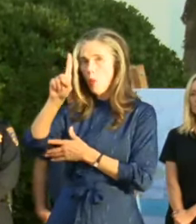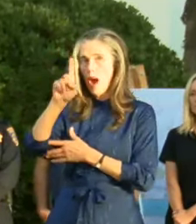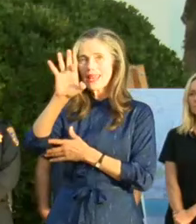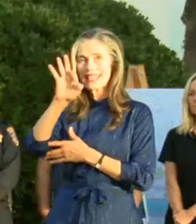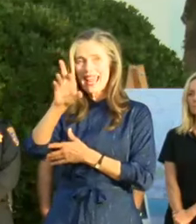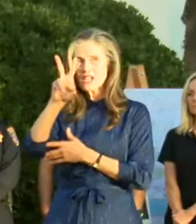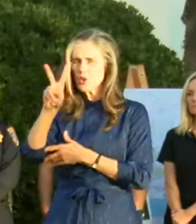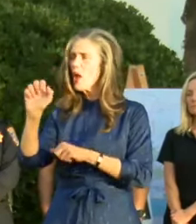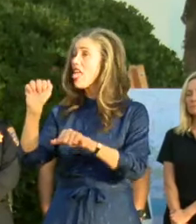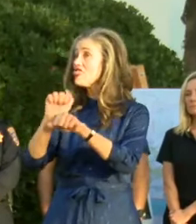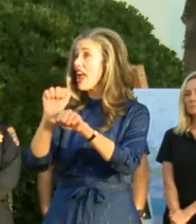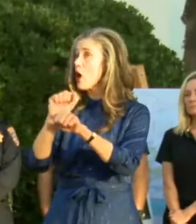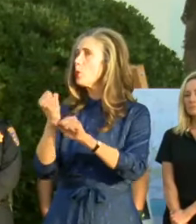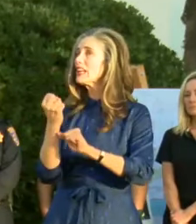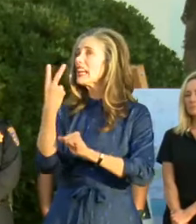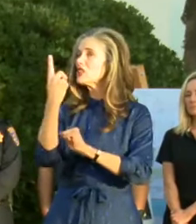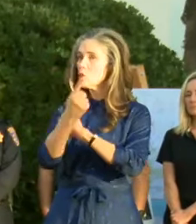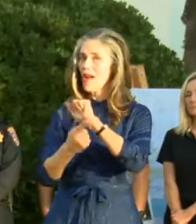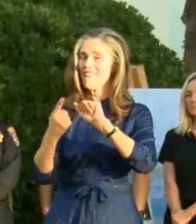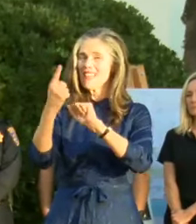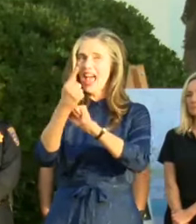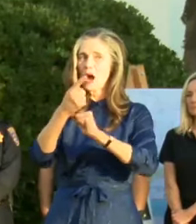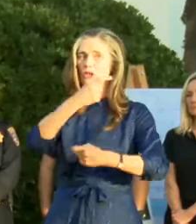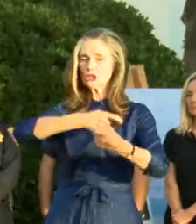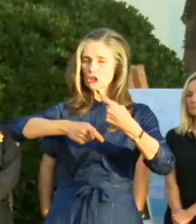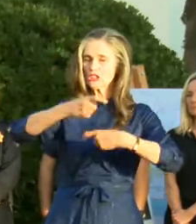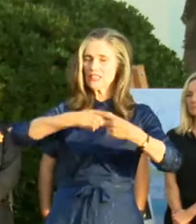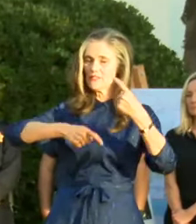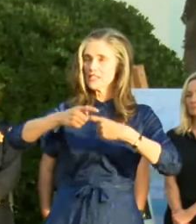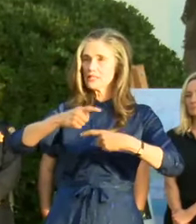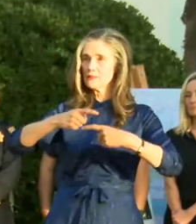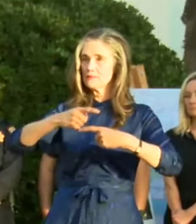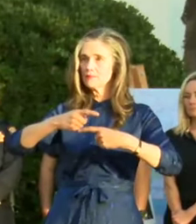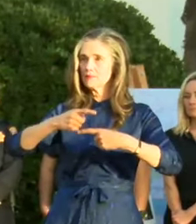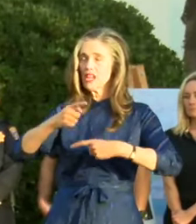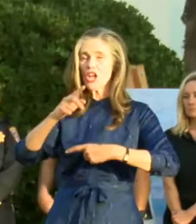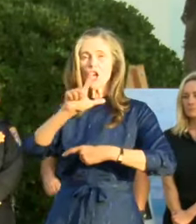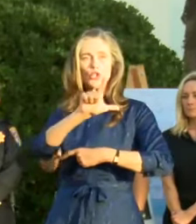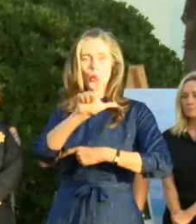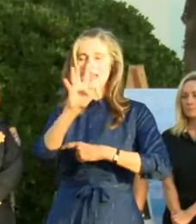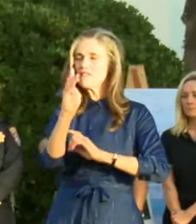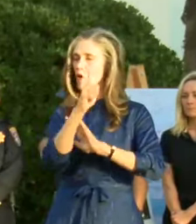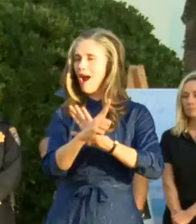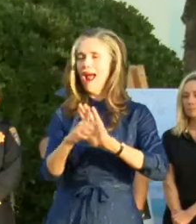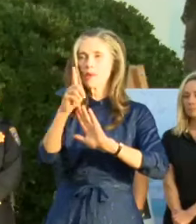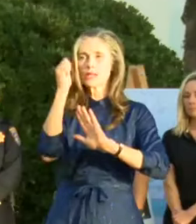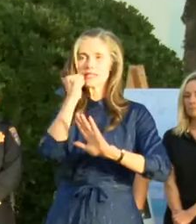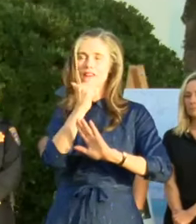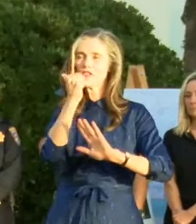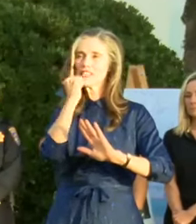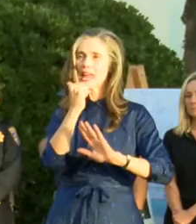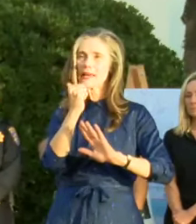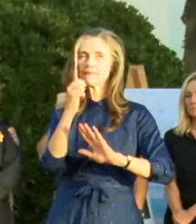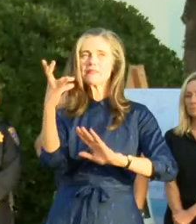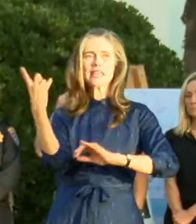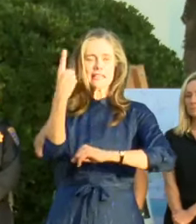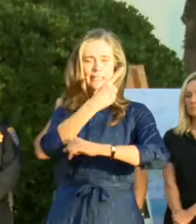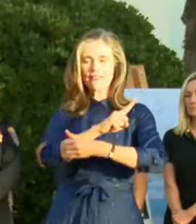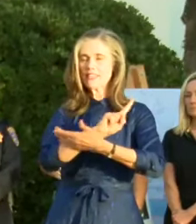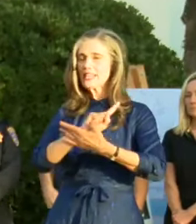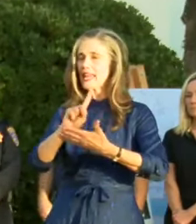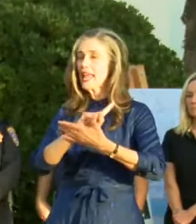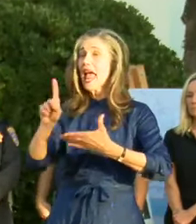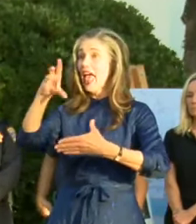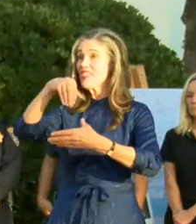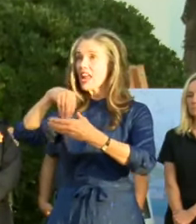hours a day, seven days a week. That also includes seven Caltrans crews from